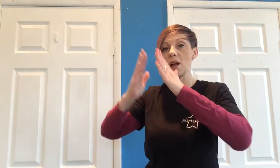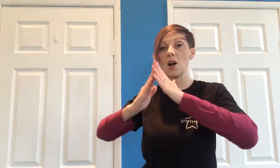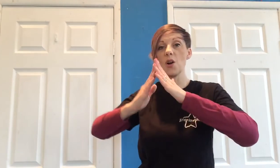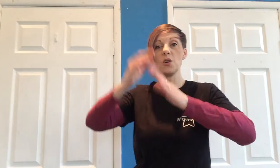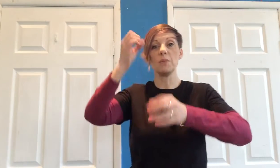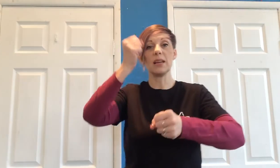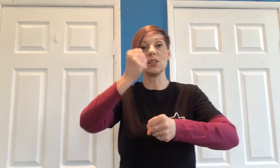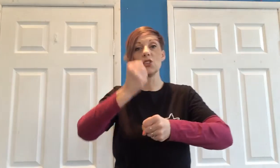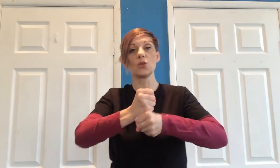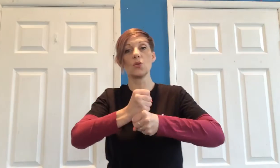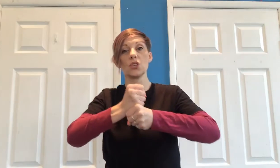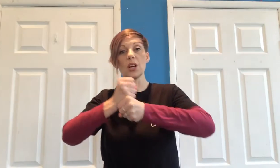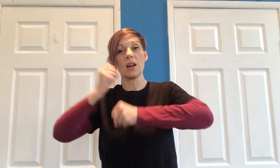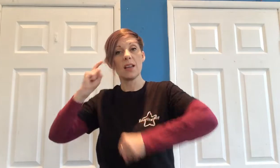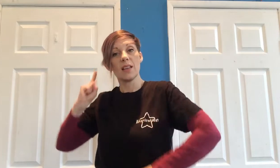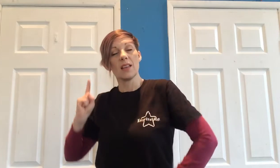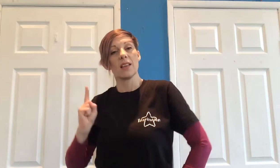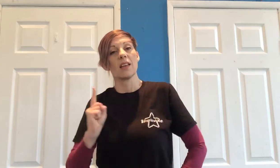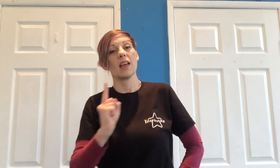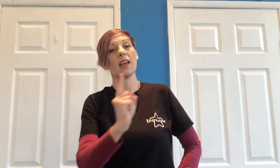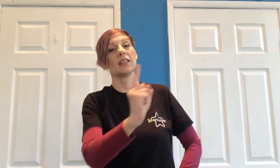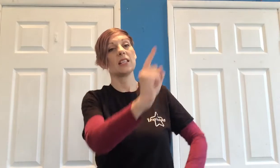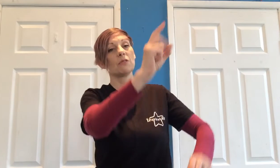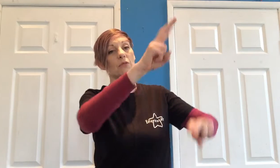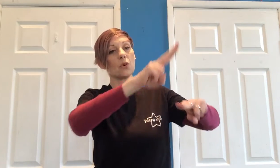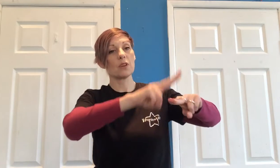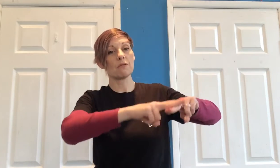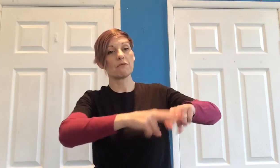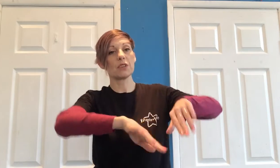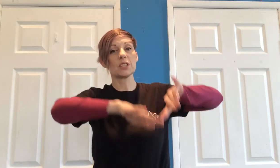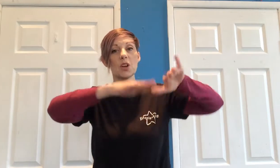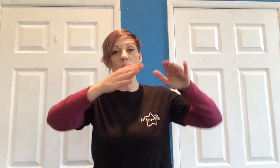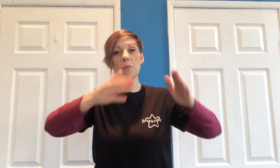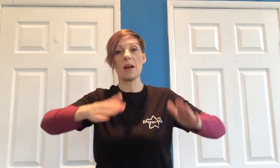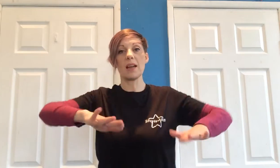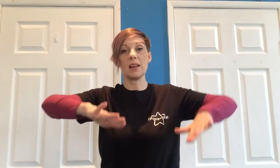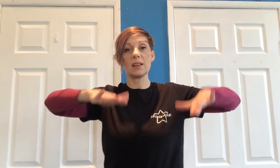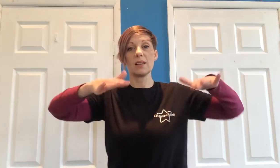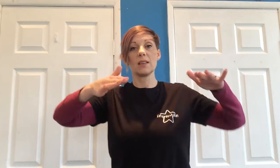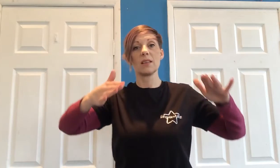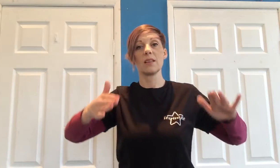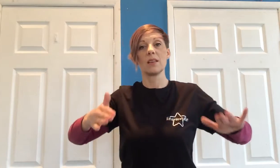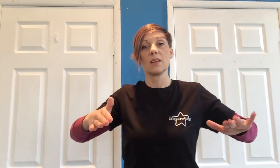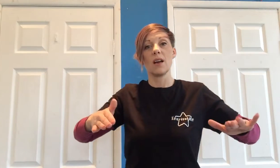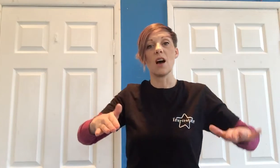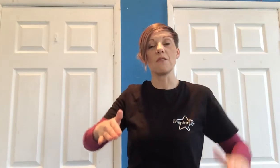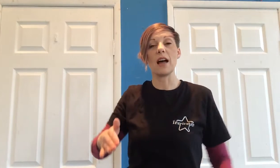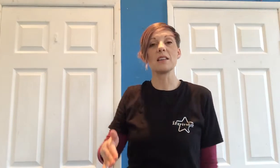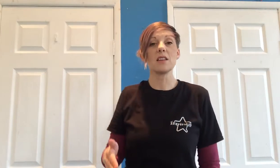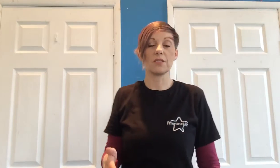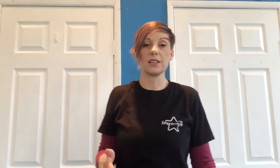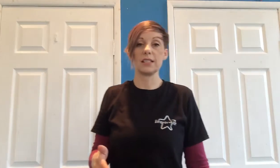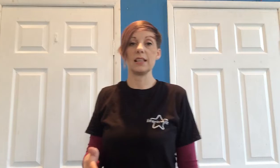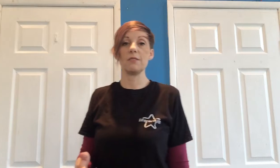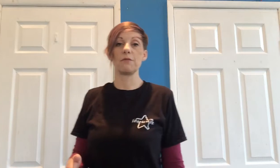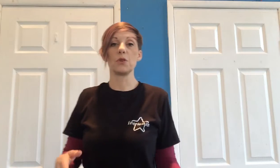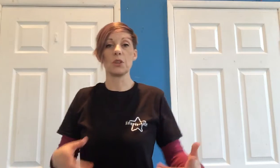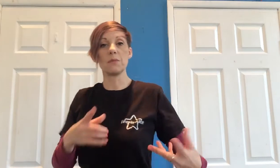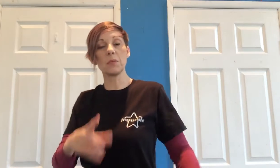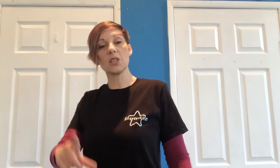home in Georgia heading for the Frisco Bay I've had nothing to live for so I'm